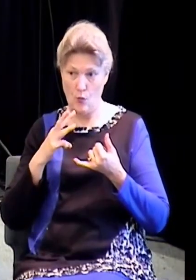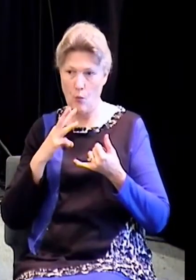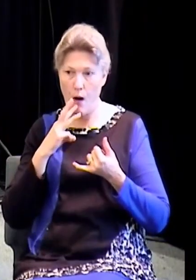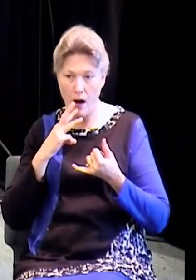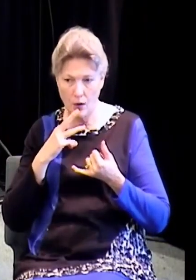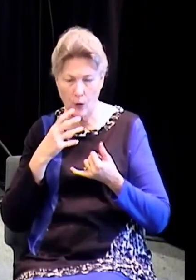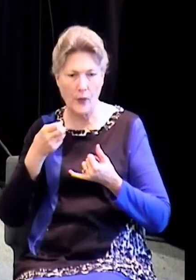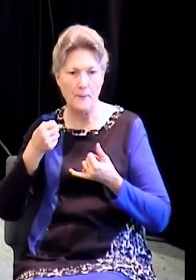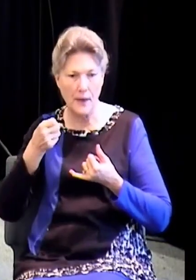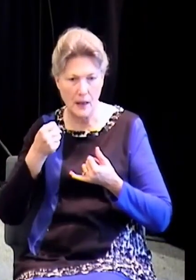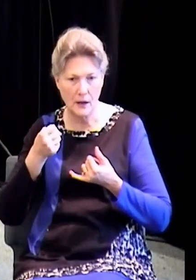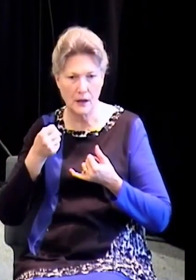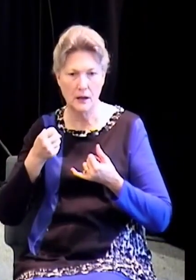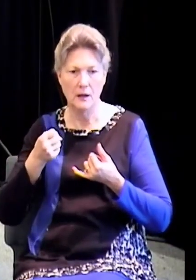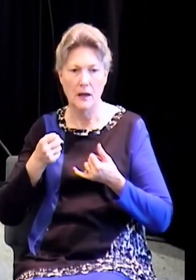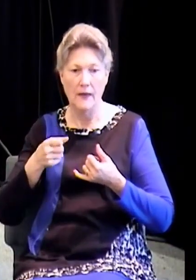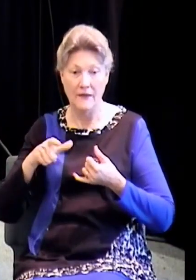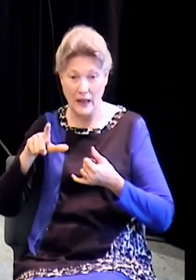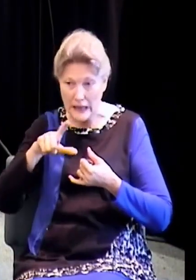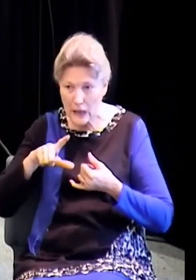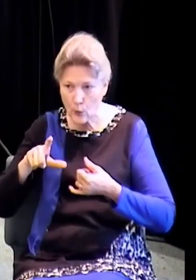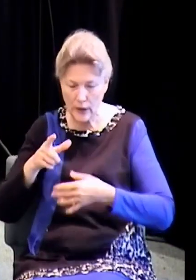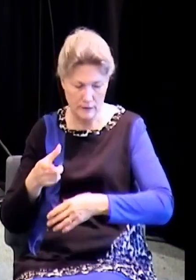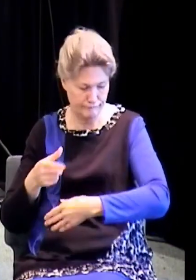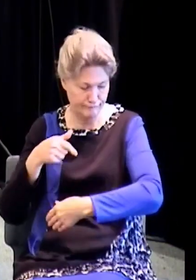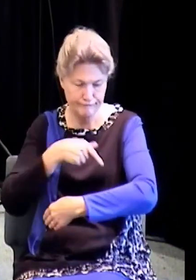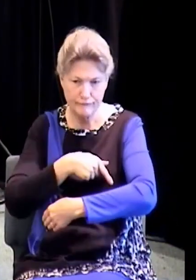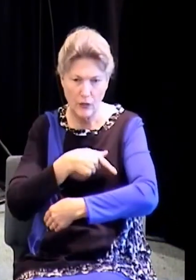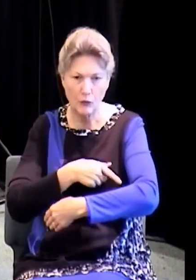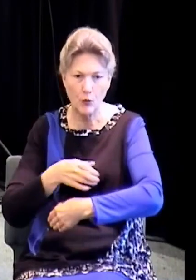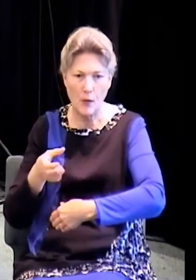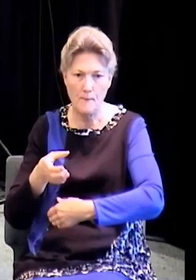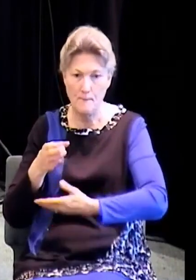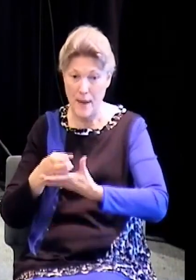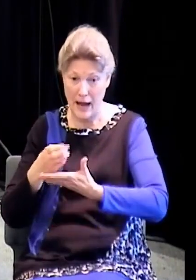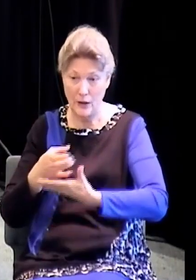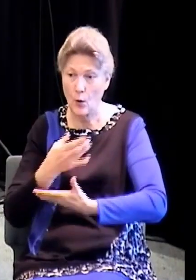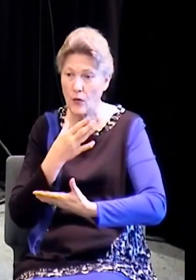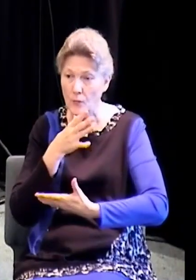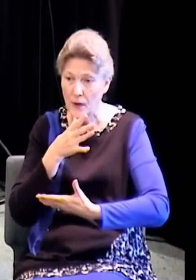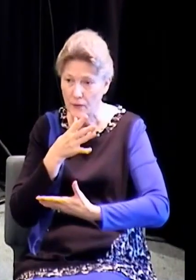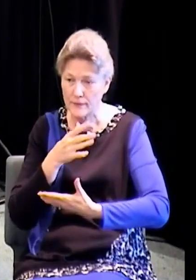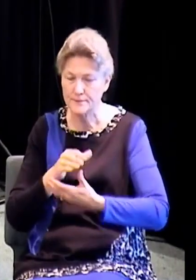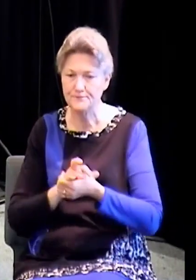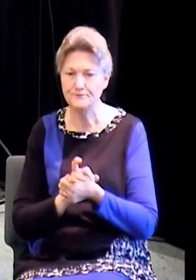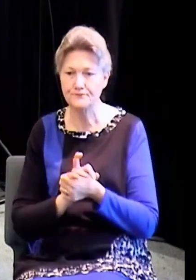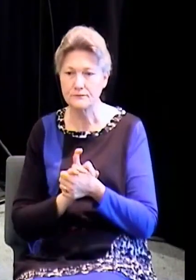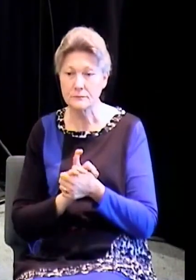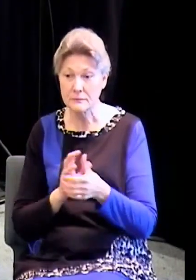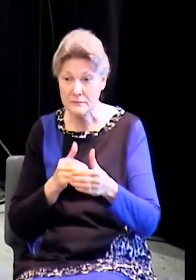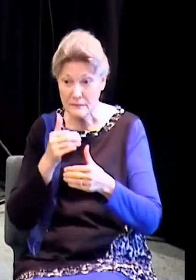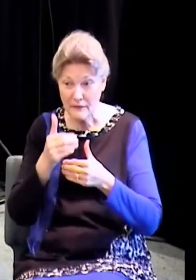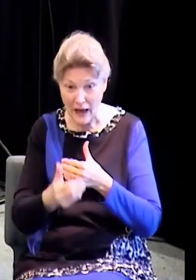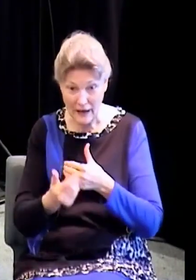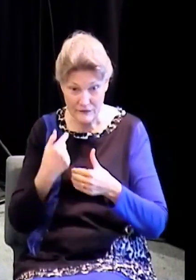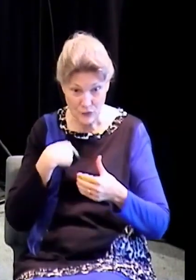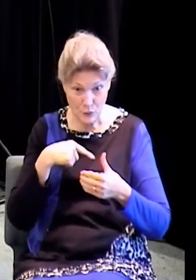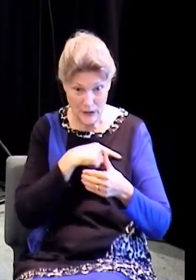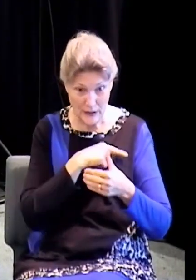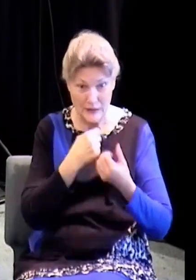you know, the milk of the word to a river of living water, and that happens after we are born again of water and spirit. So something happens afterwards. We